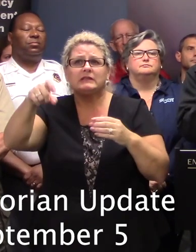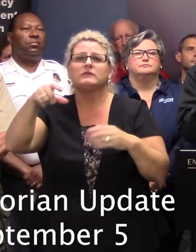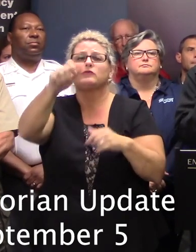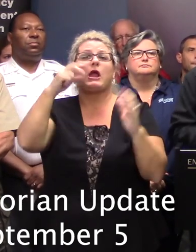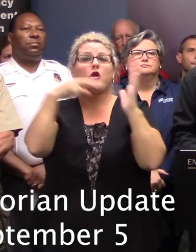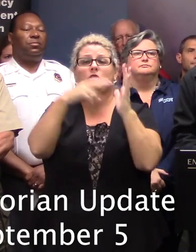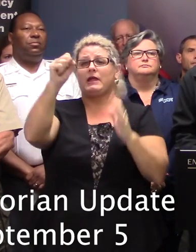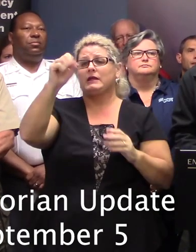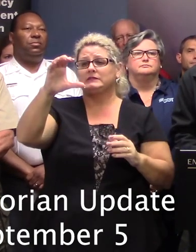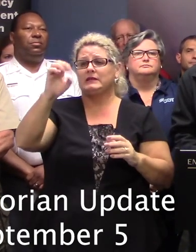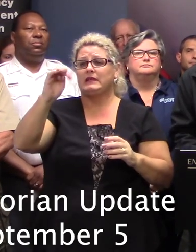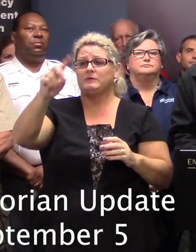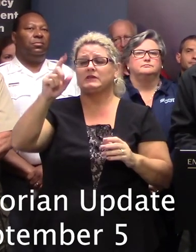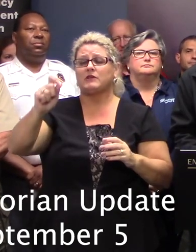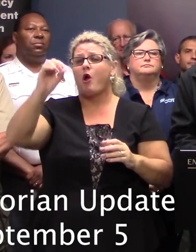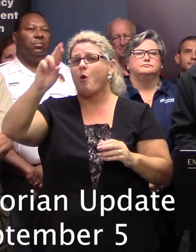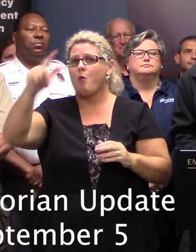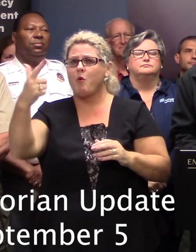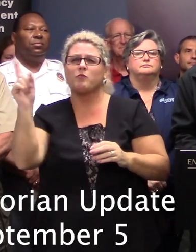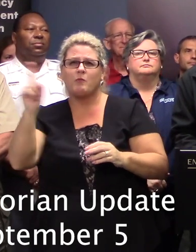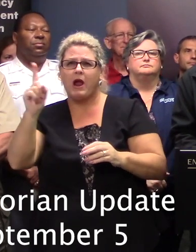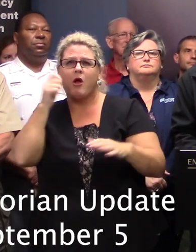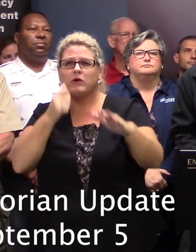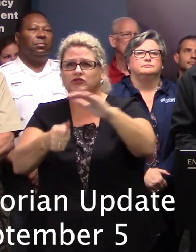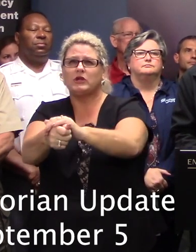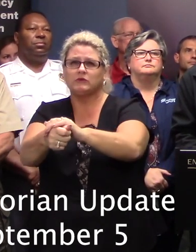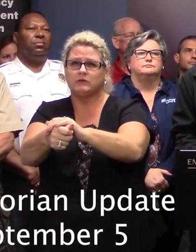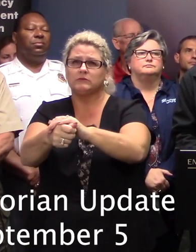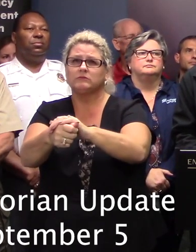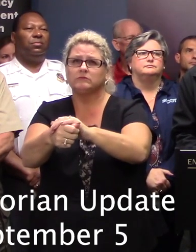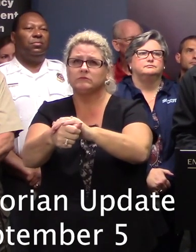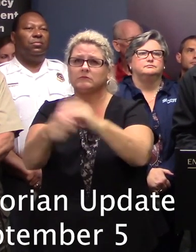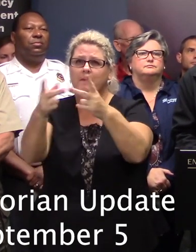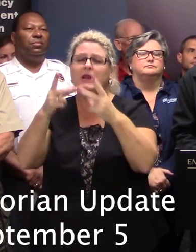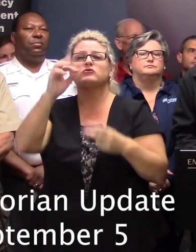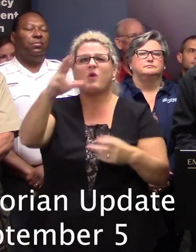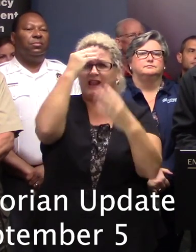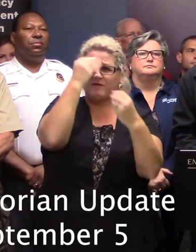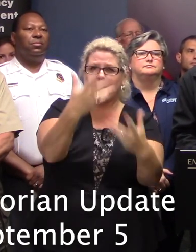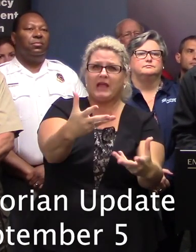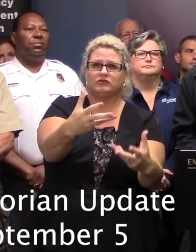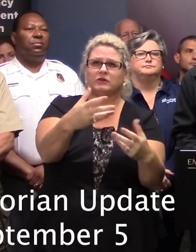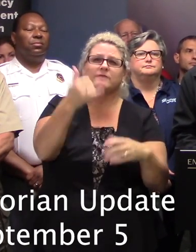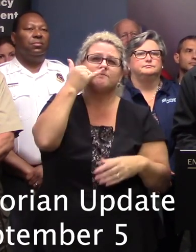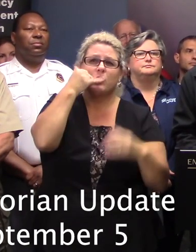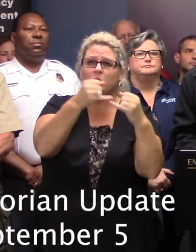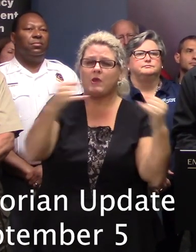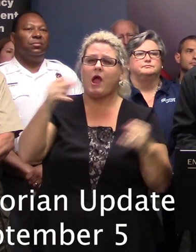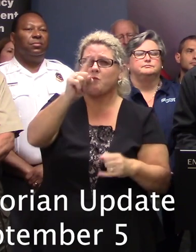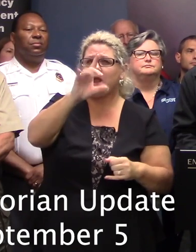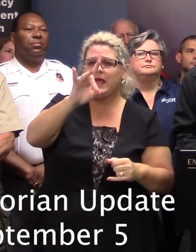scemd.org. You may also contact the public information phone system line at 1-866